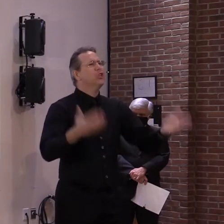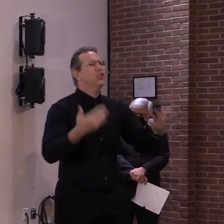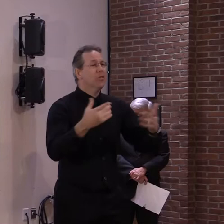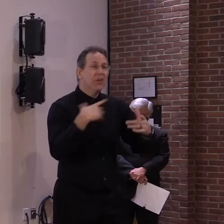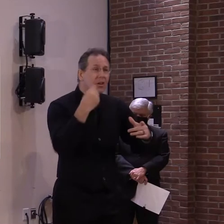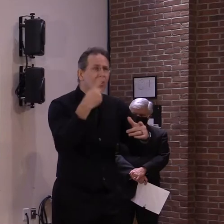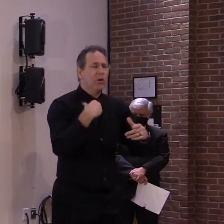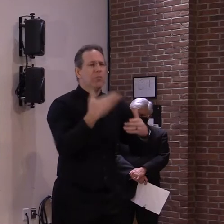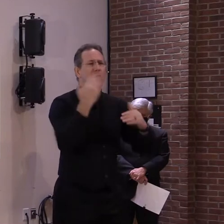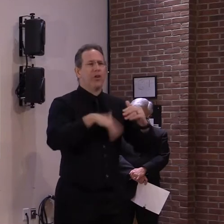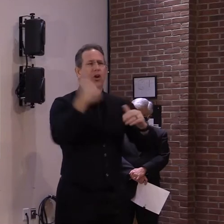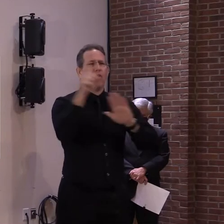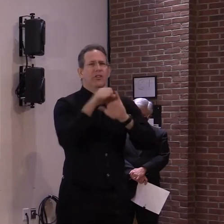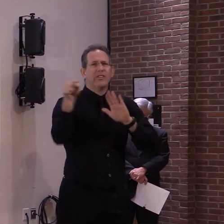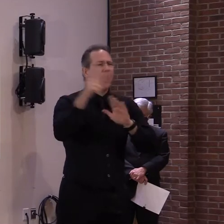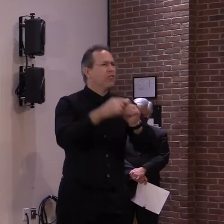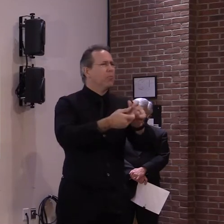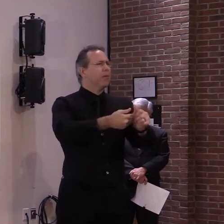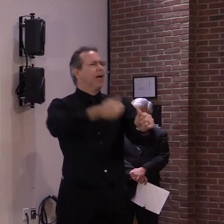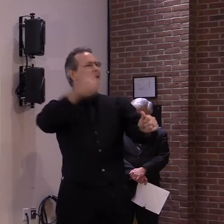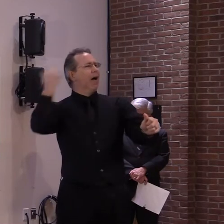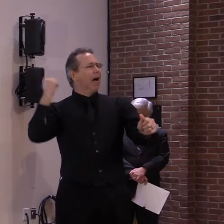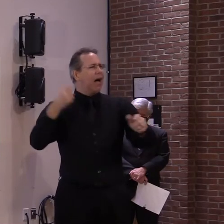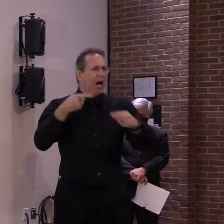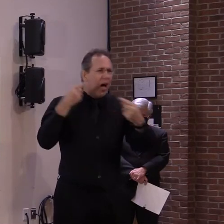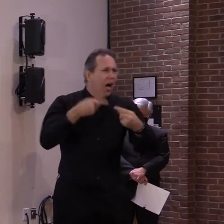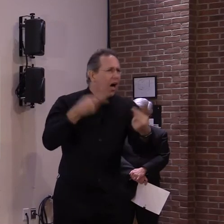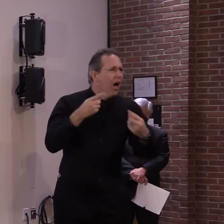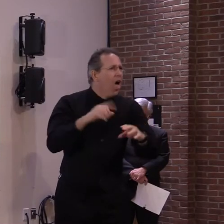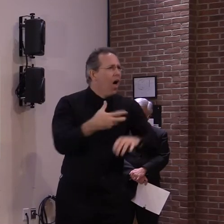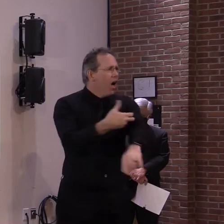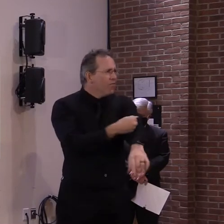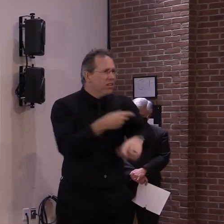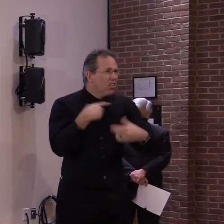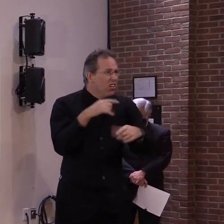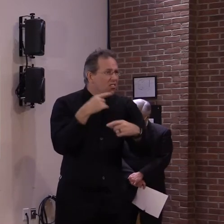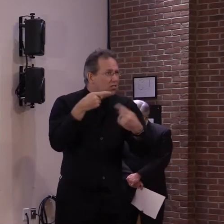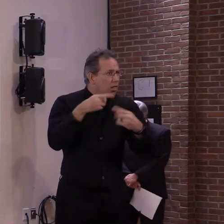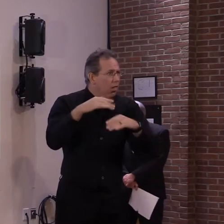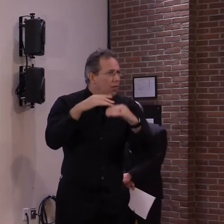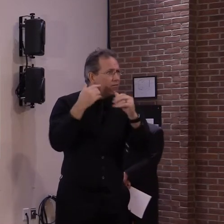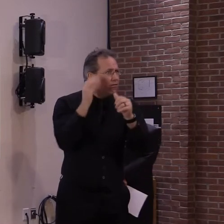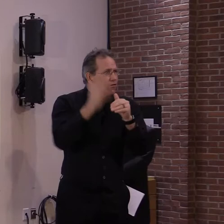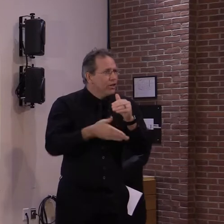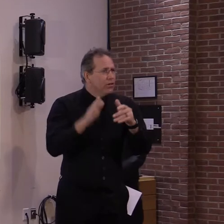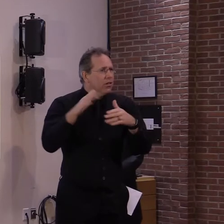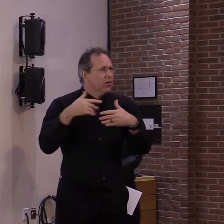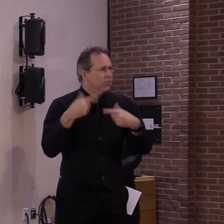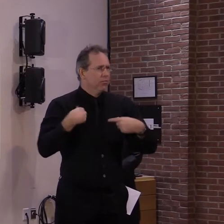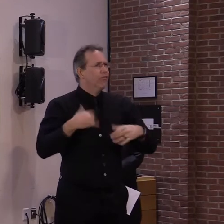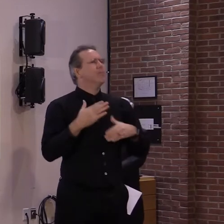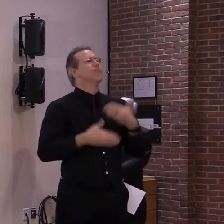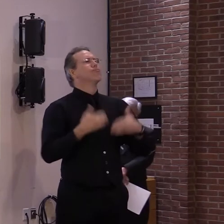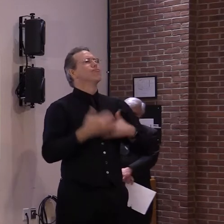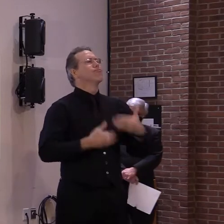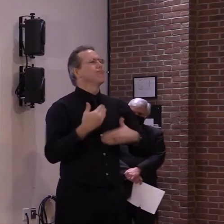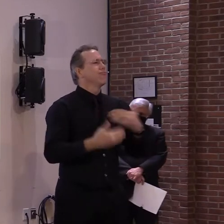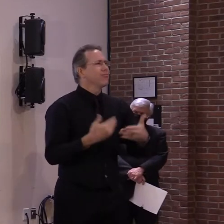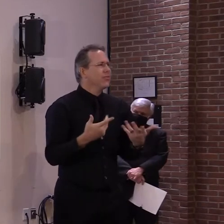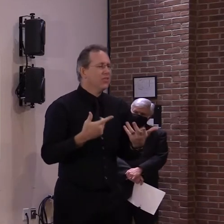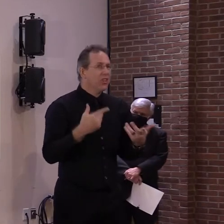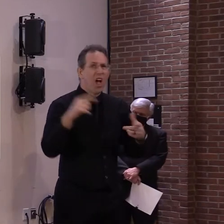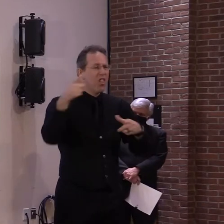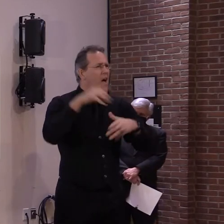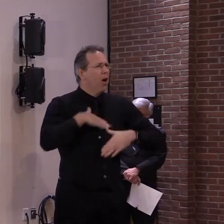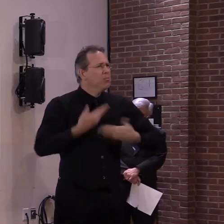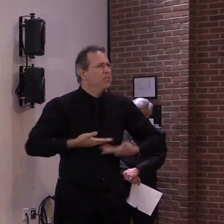it's been chaotic at times, there's a lot of overpromising, a lot of high expectations, and we just want to make